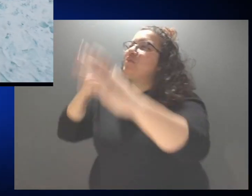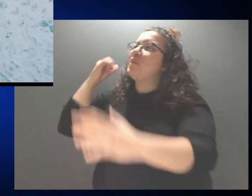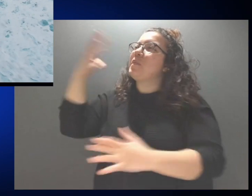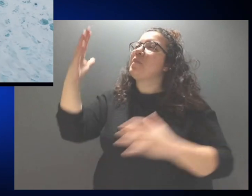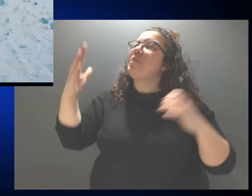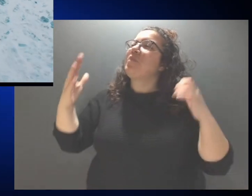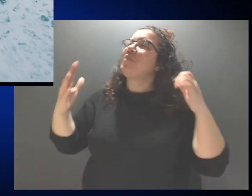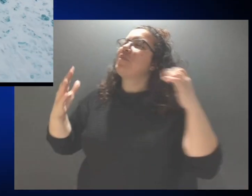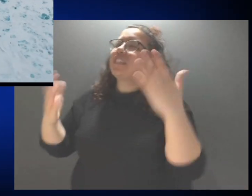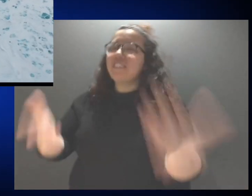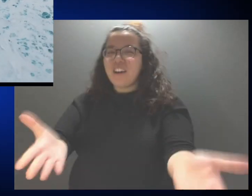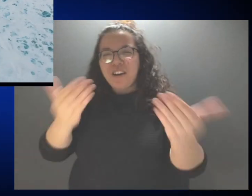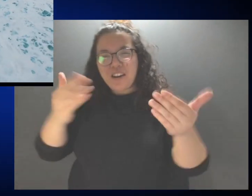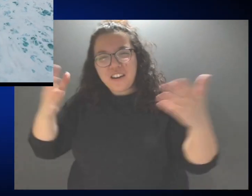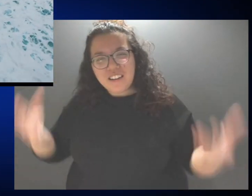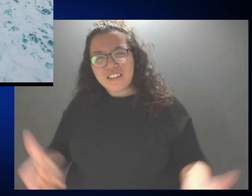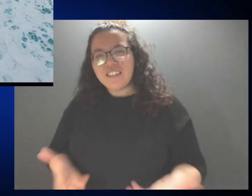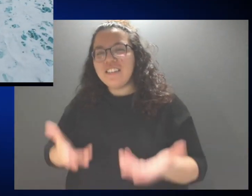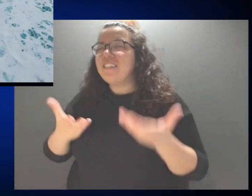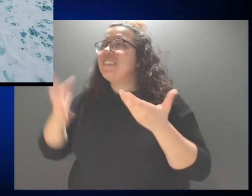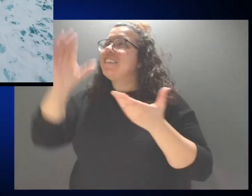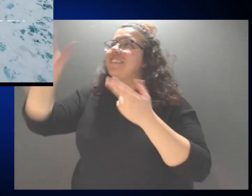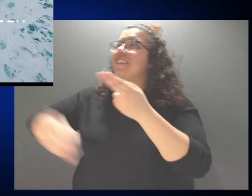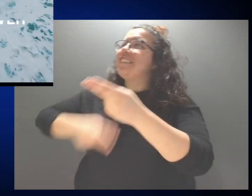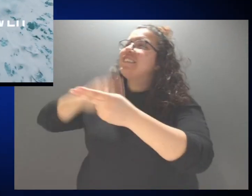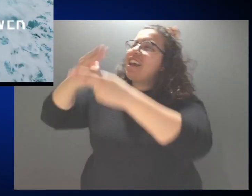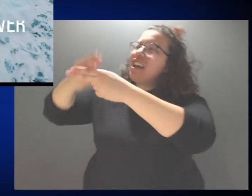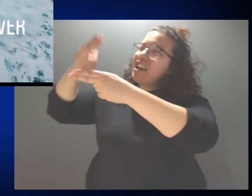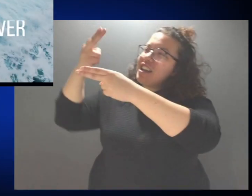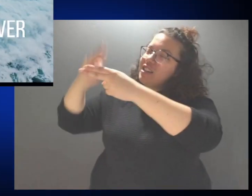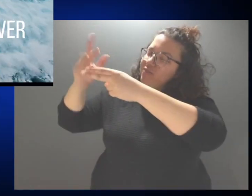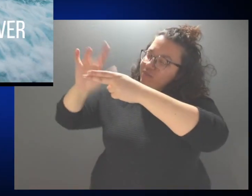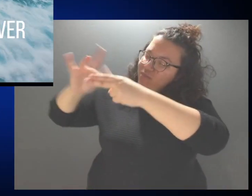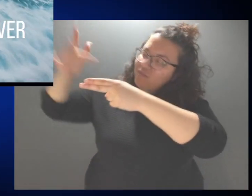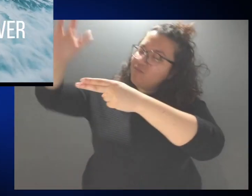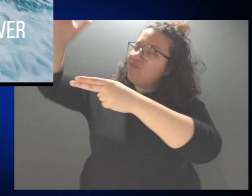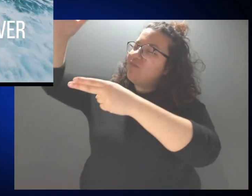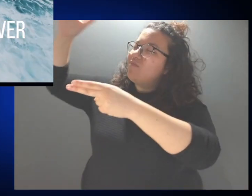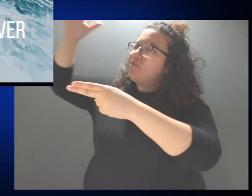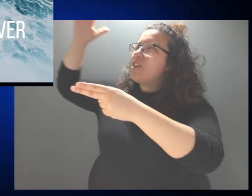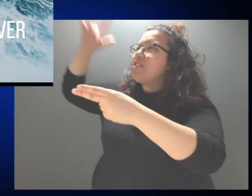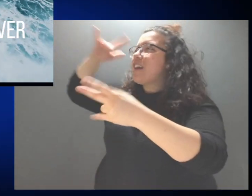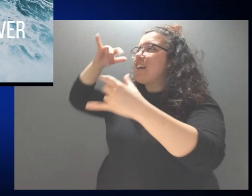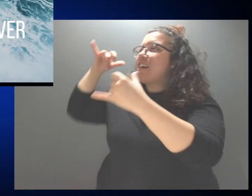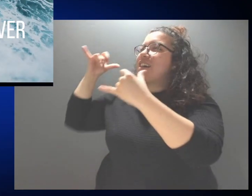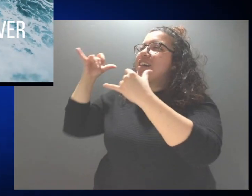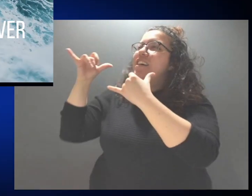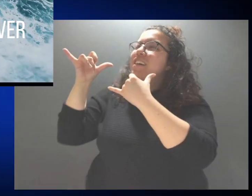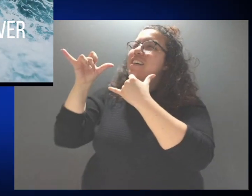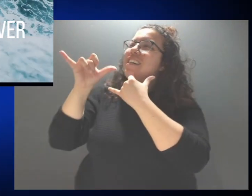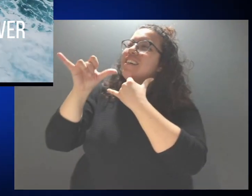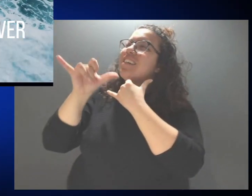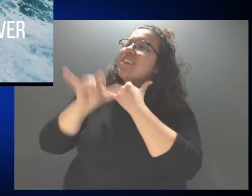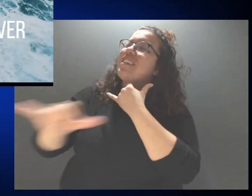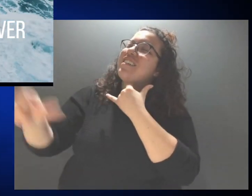Come exalt His name Forever